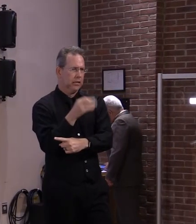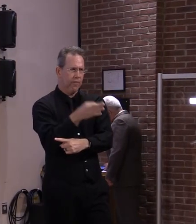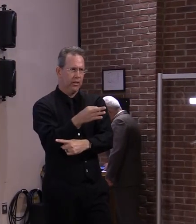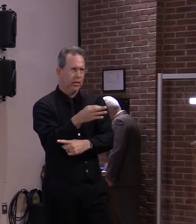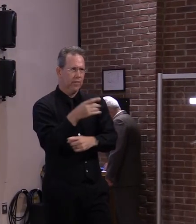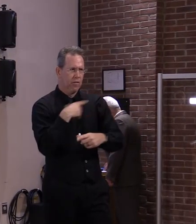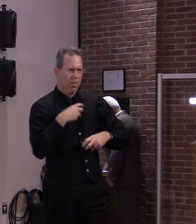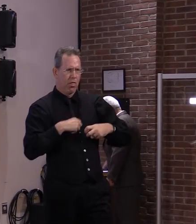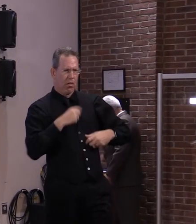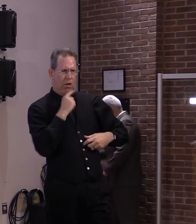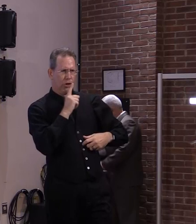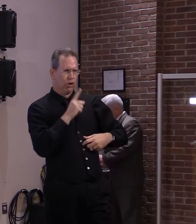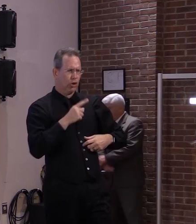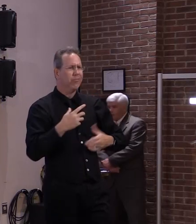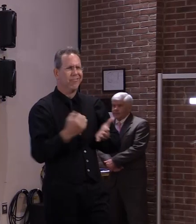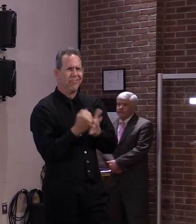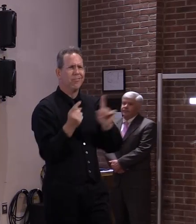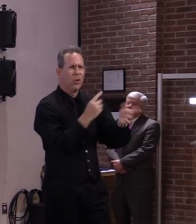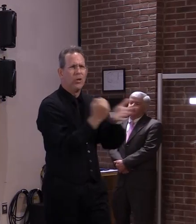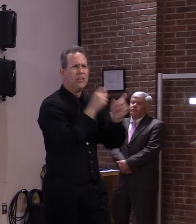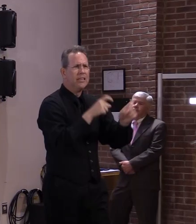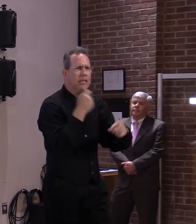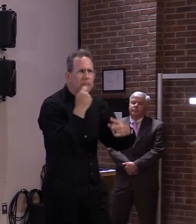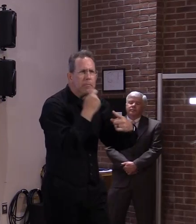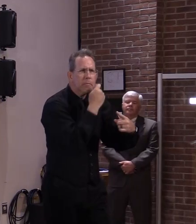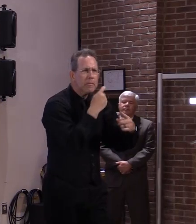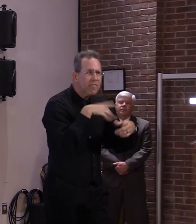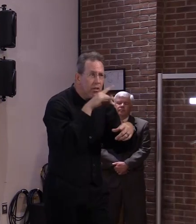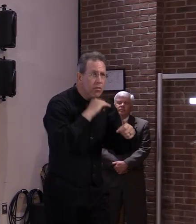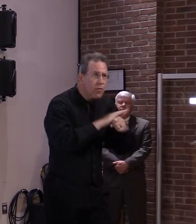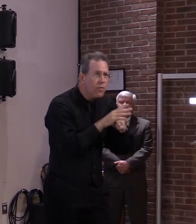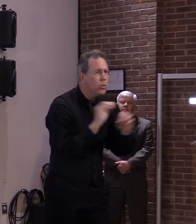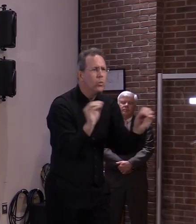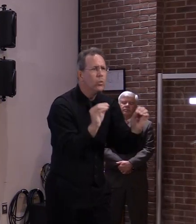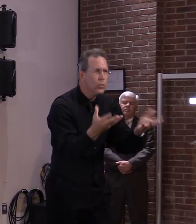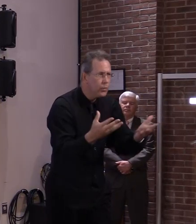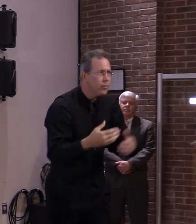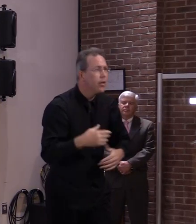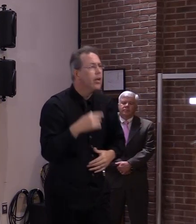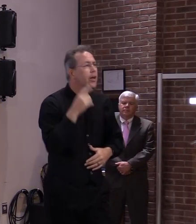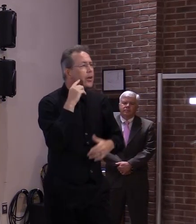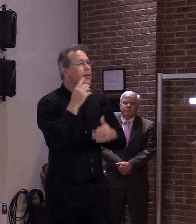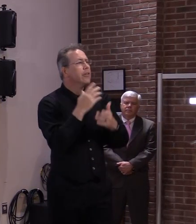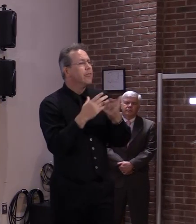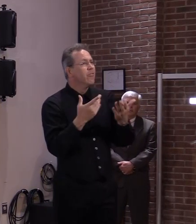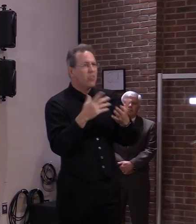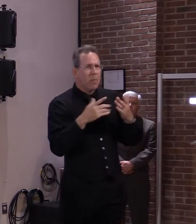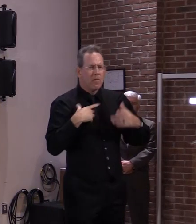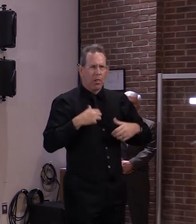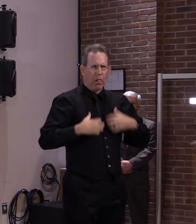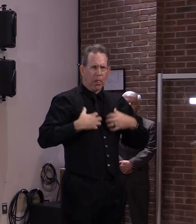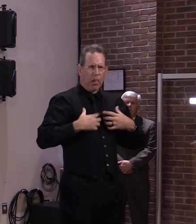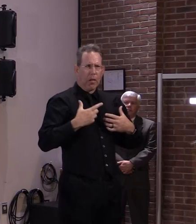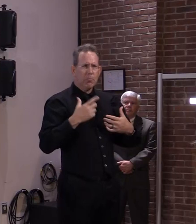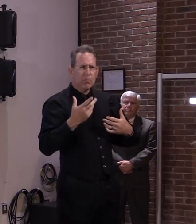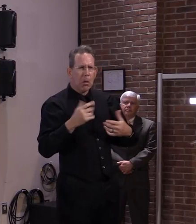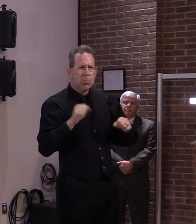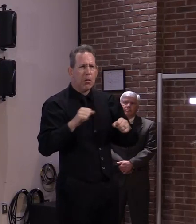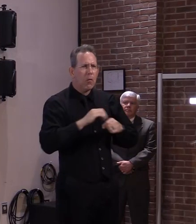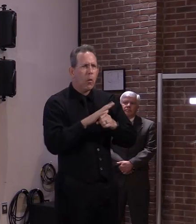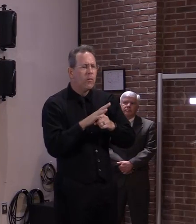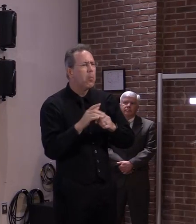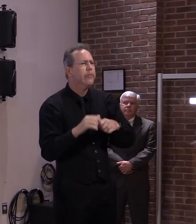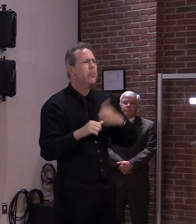checklist for COVID, even if they're vaccinated, it would be a good idea to get a test. The likelihood